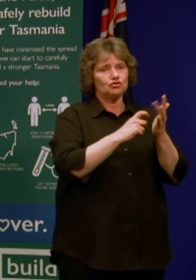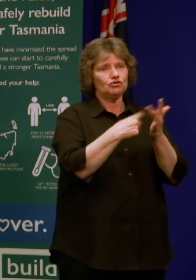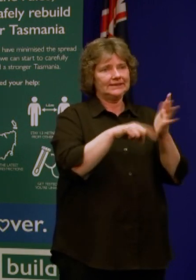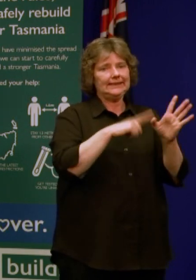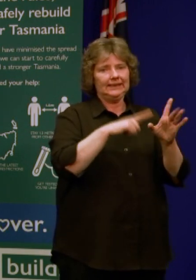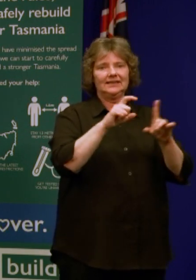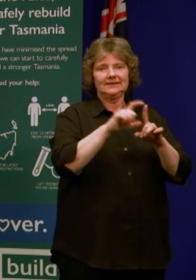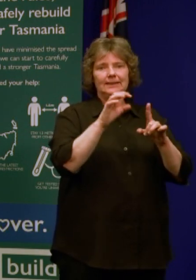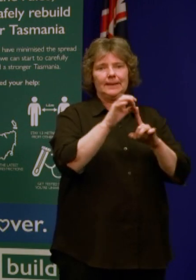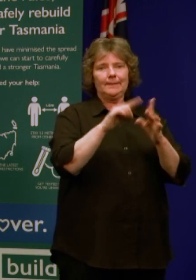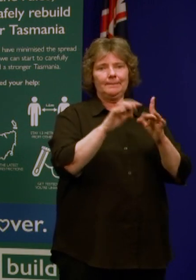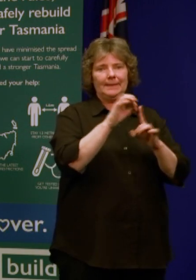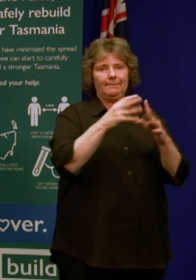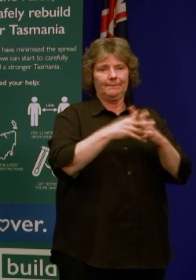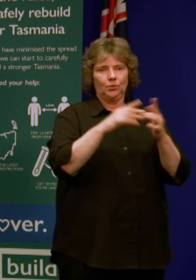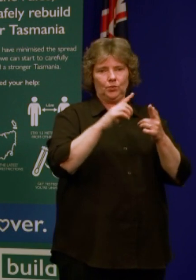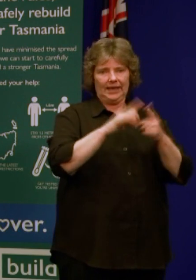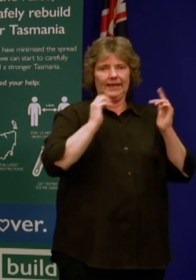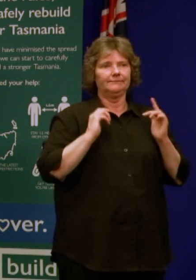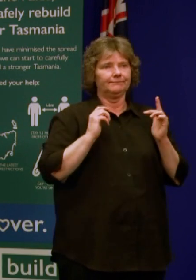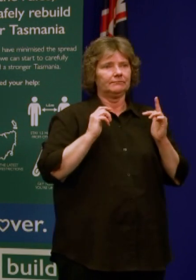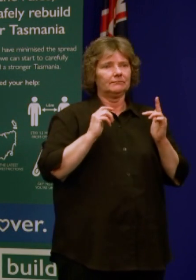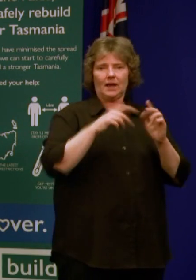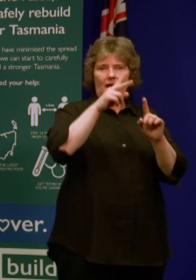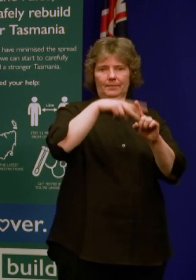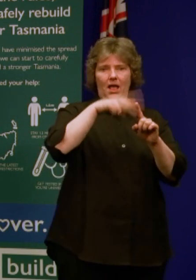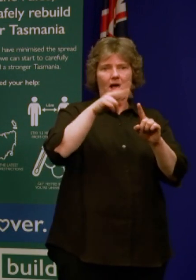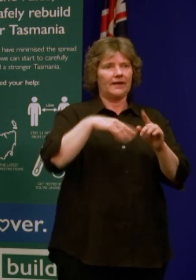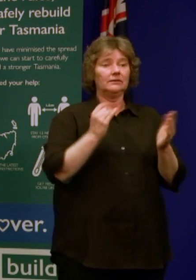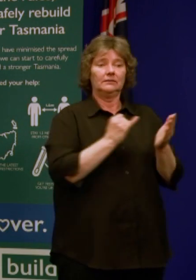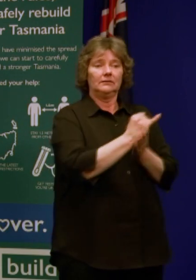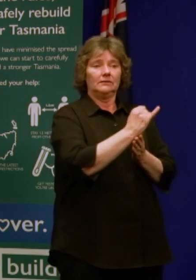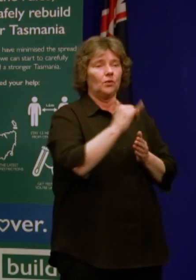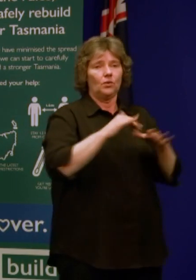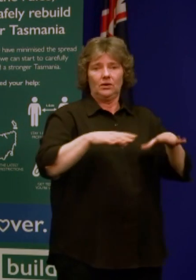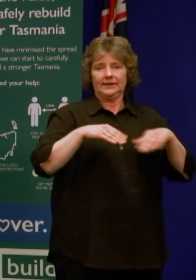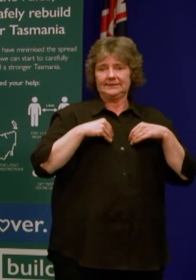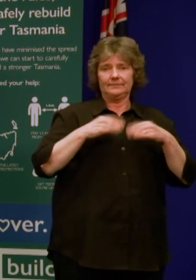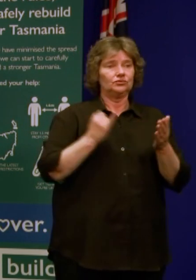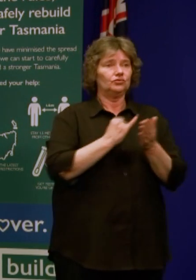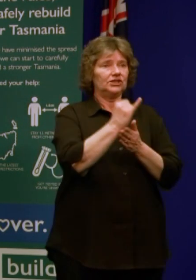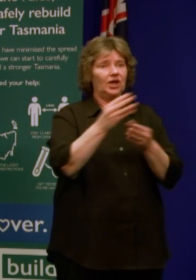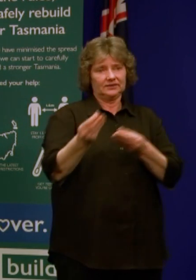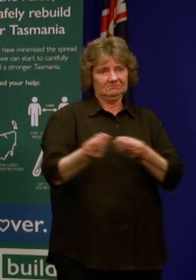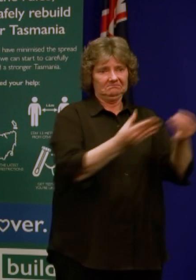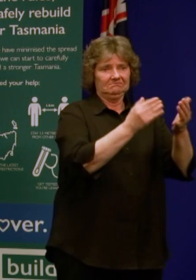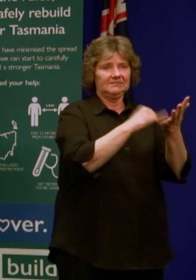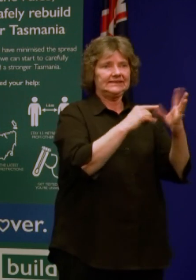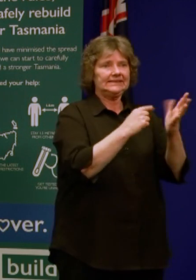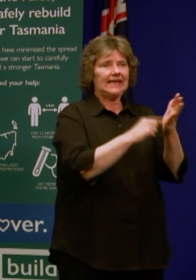that assessment takes place, they're either rejected or forwarded on to the State Control Centre. It goes through another assessment process.